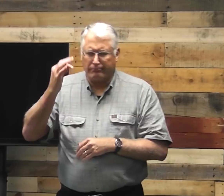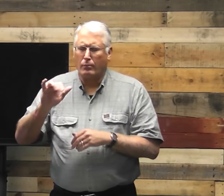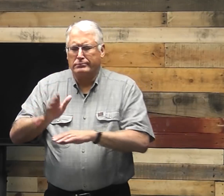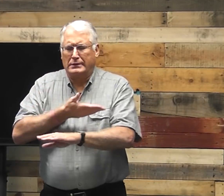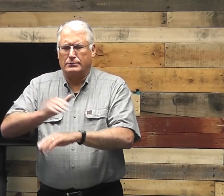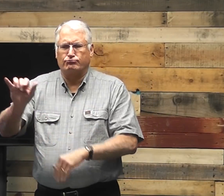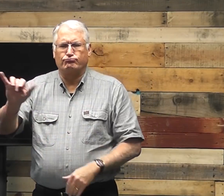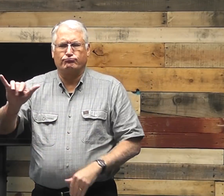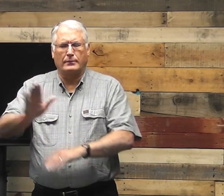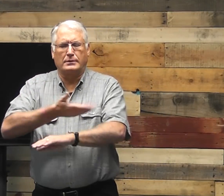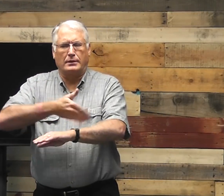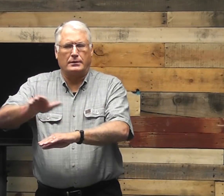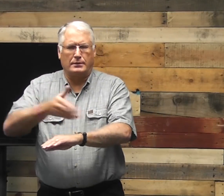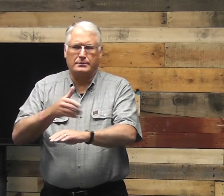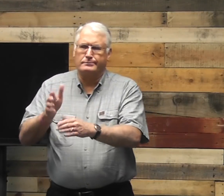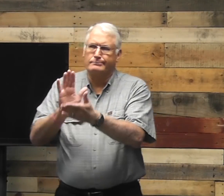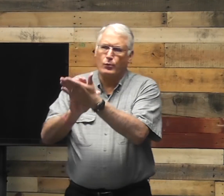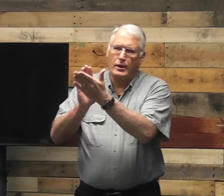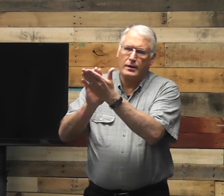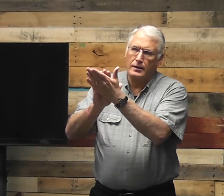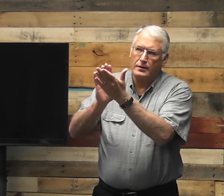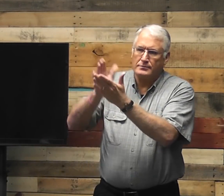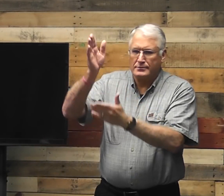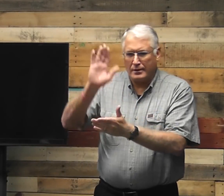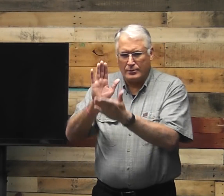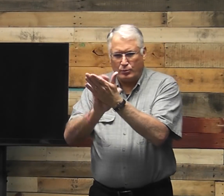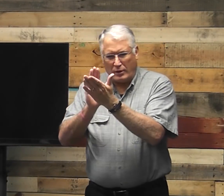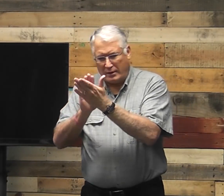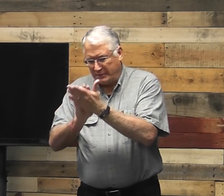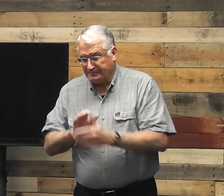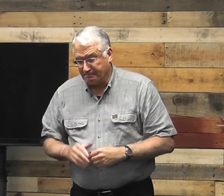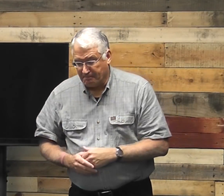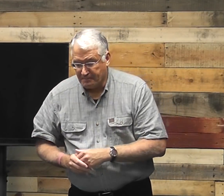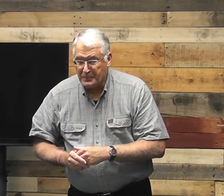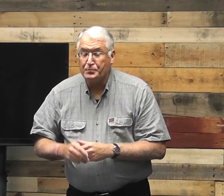are important. It's just like singing though, and praising God is important.